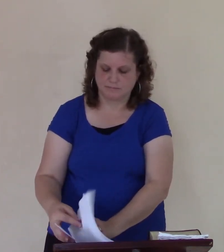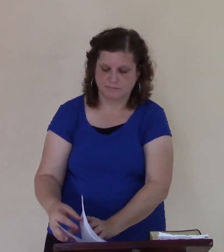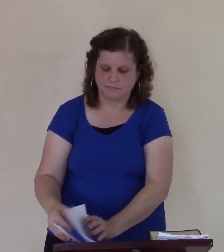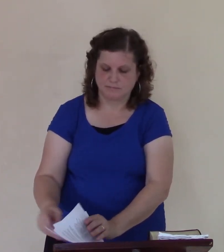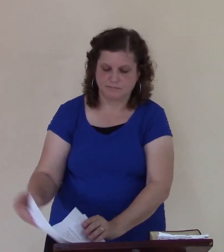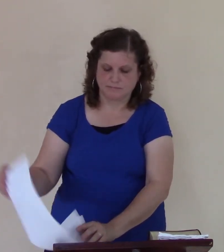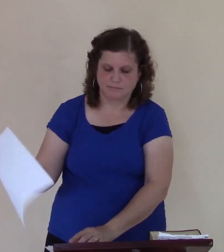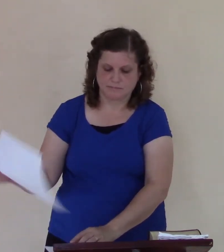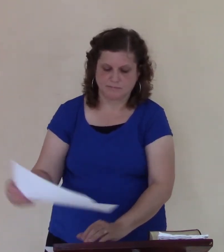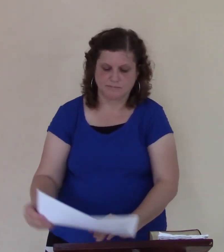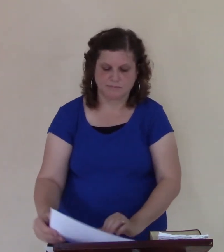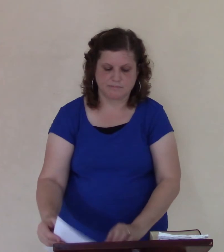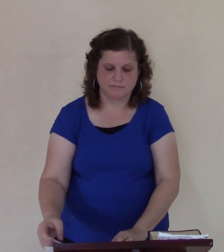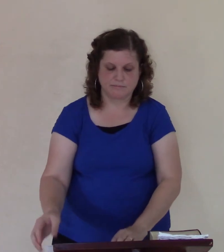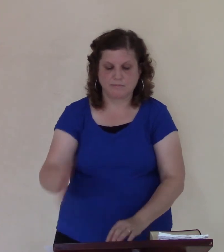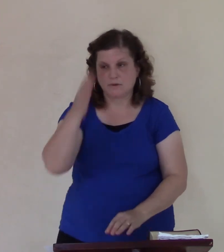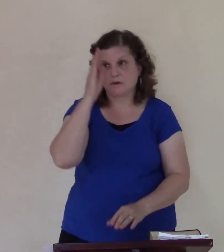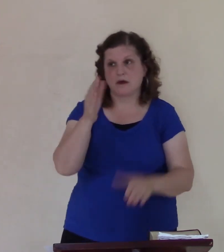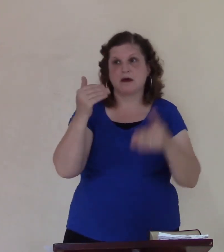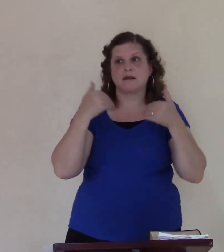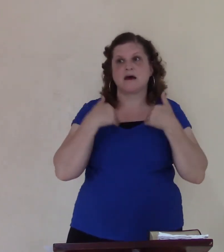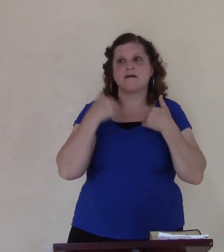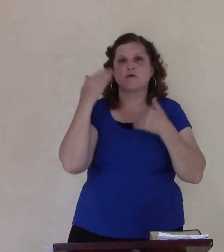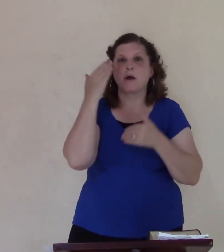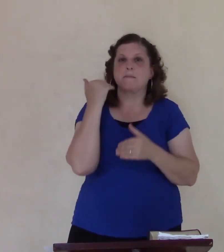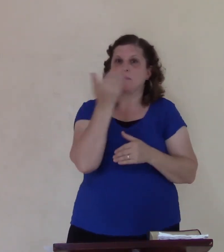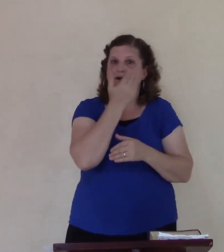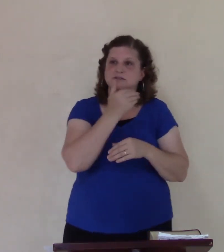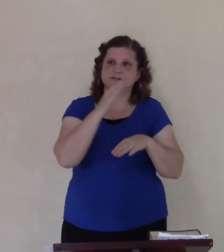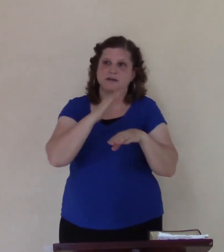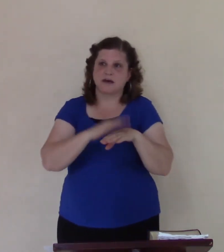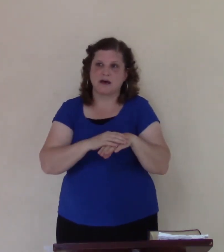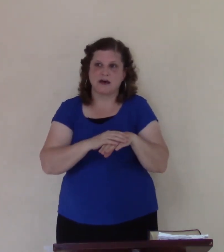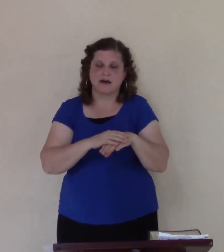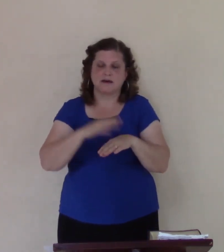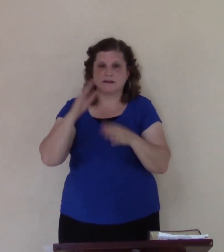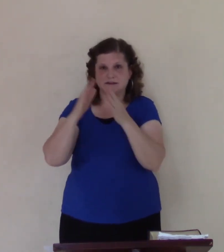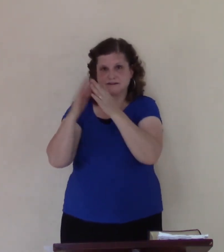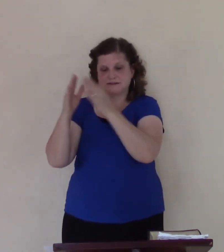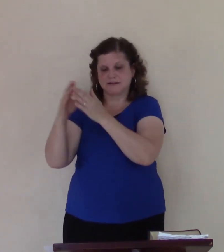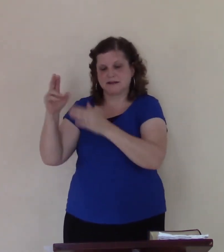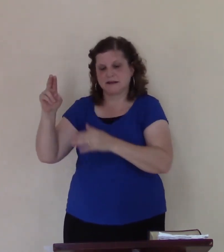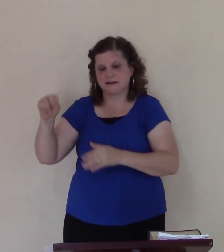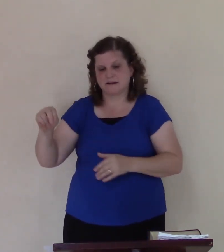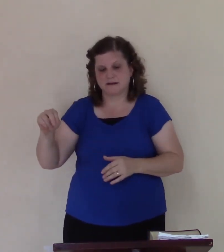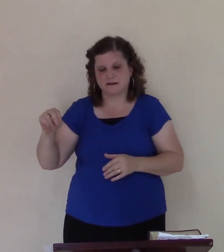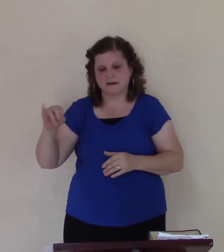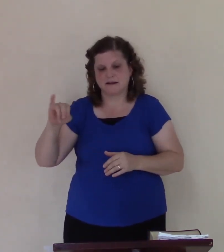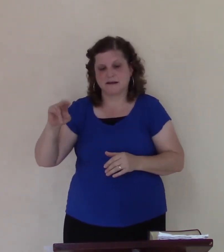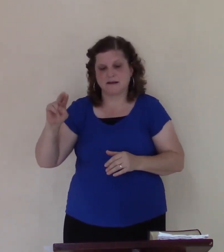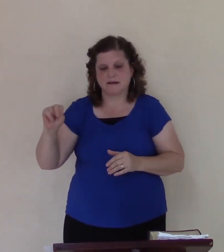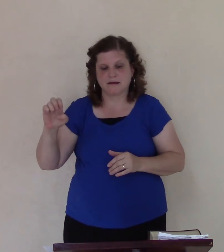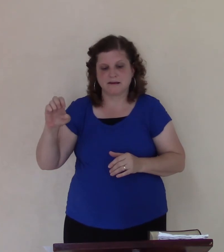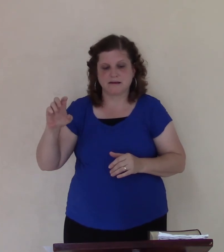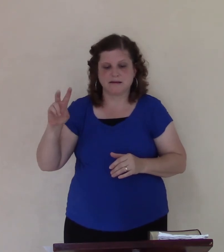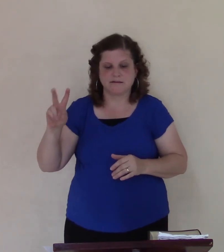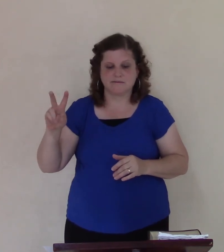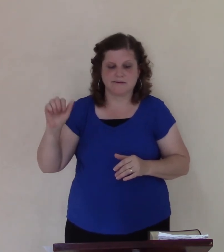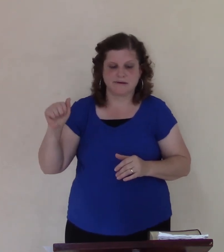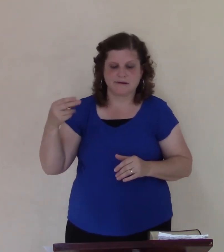so God had mercy on Jonah and the feet God prepared it to come up and his